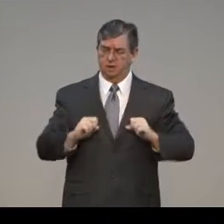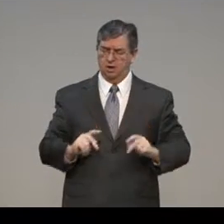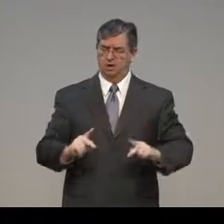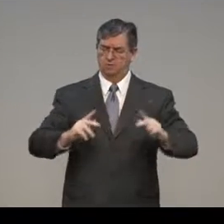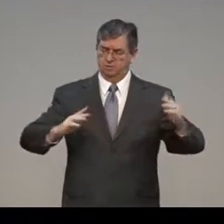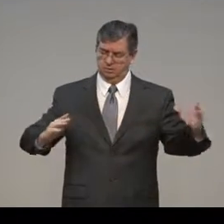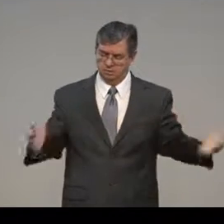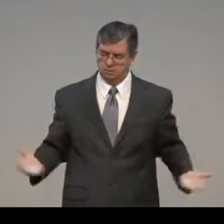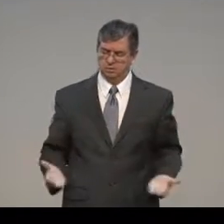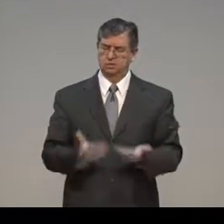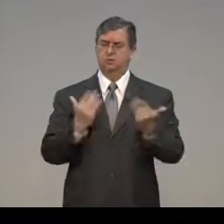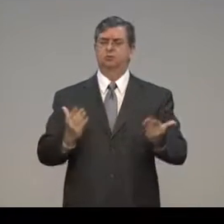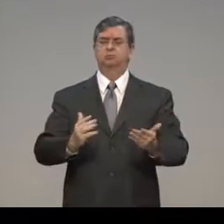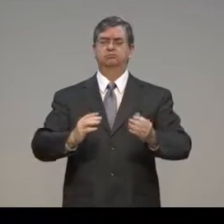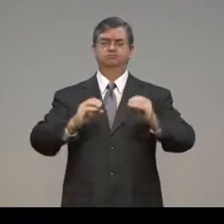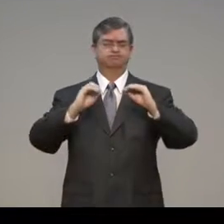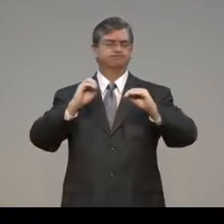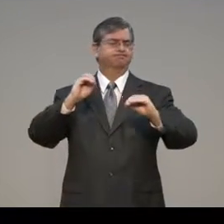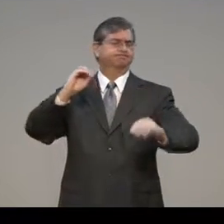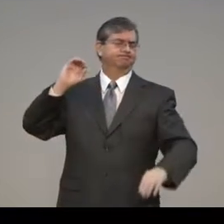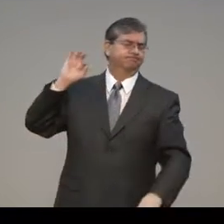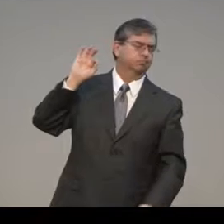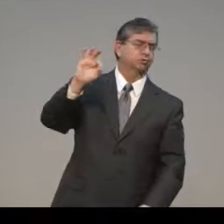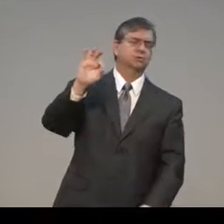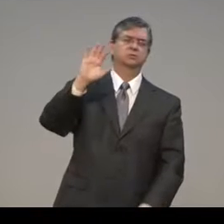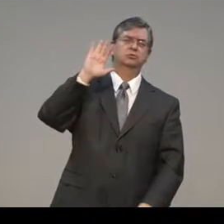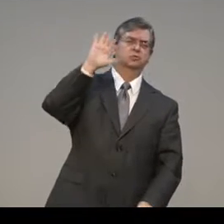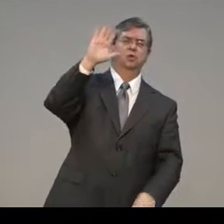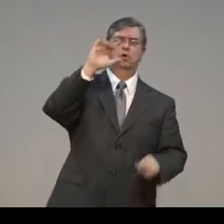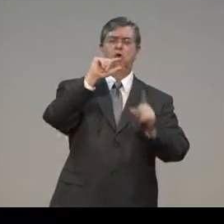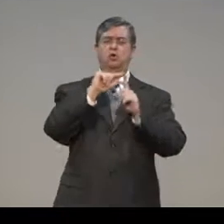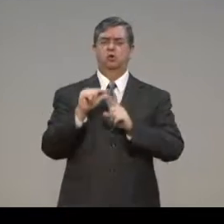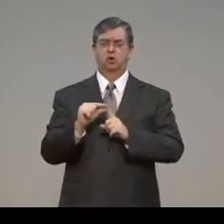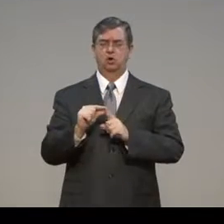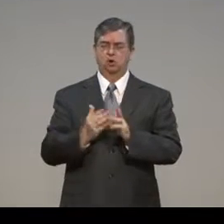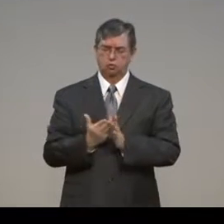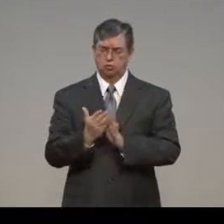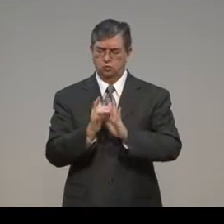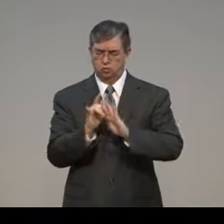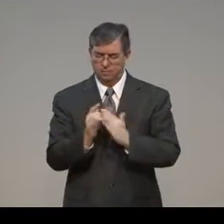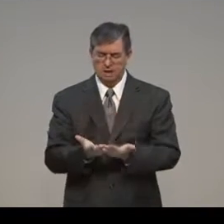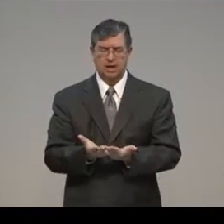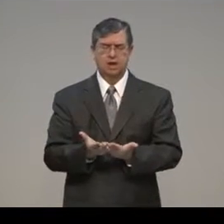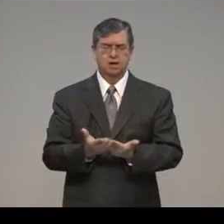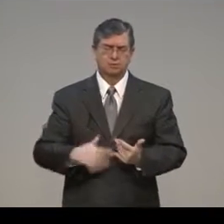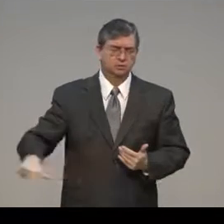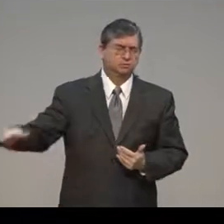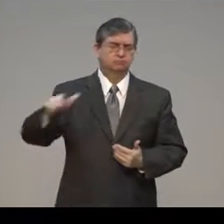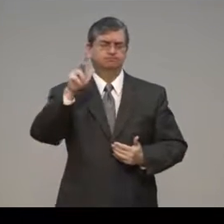it's with gratitude we thank you for the opportunity to come here. That I can